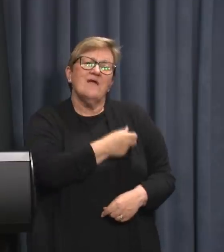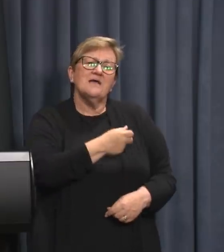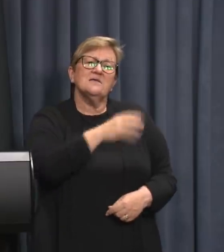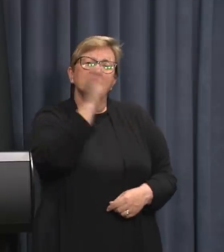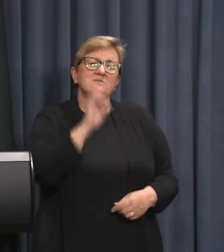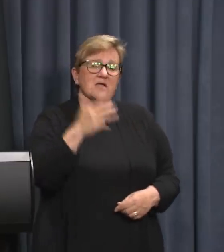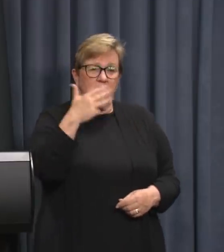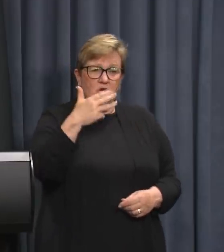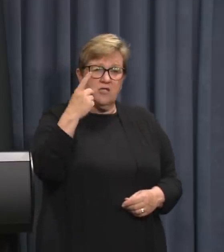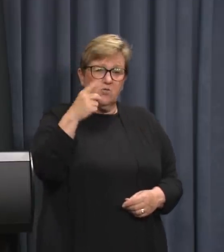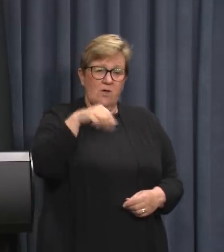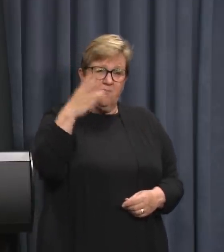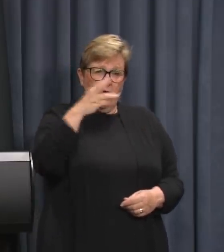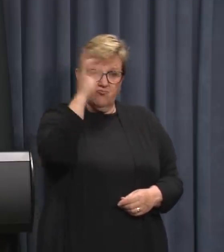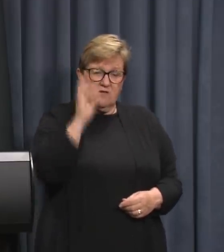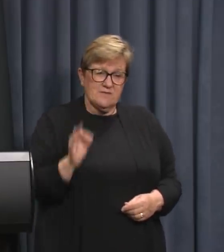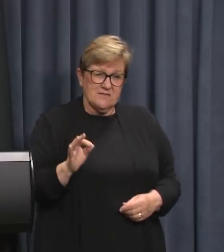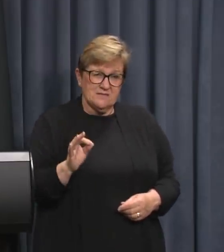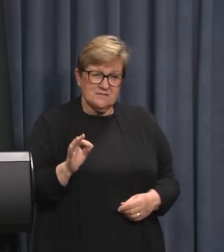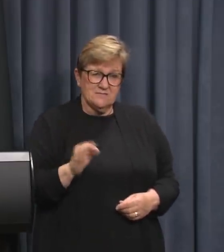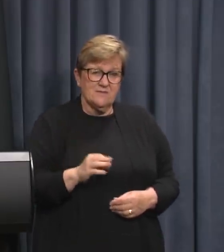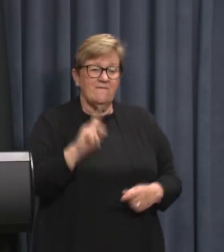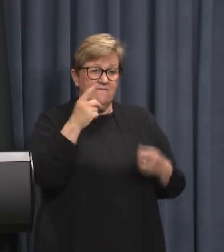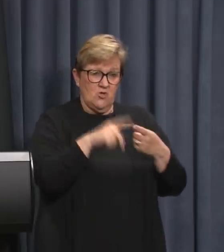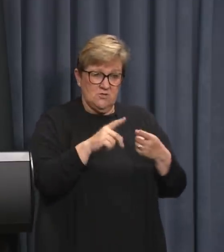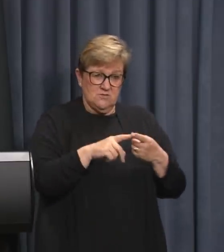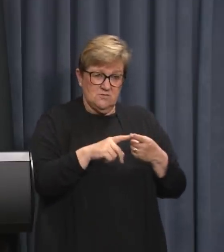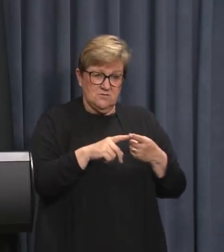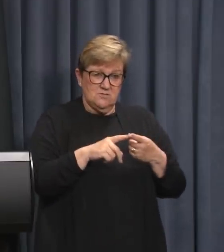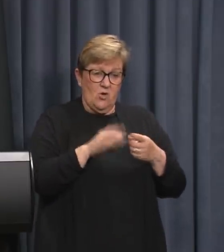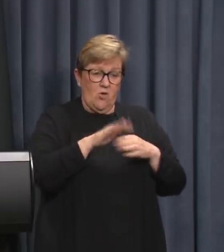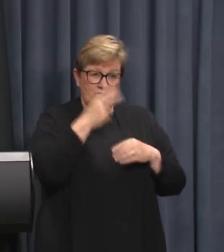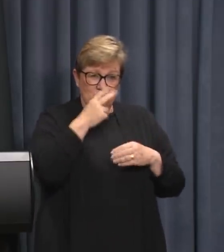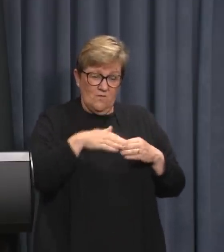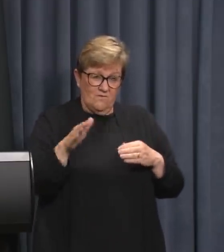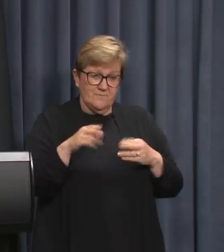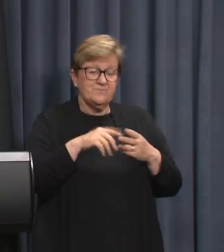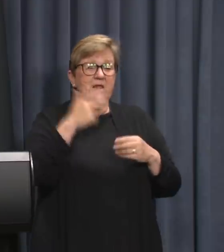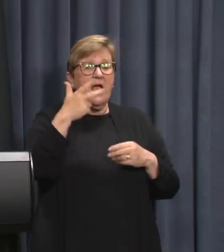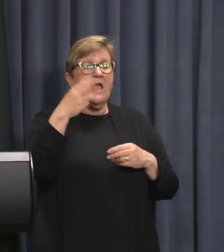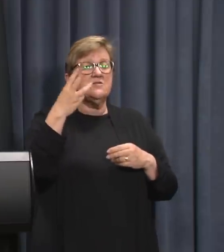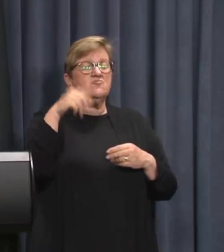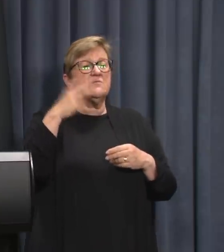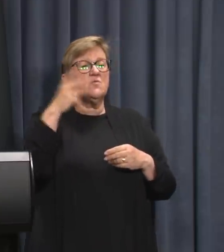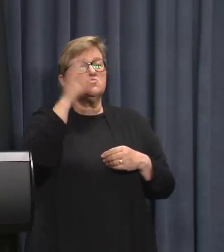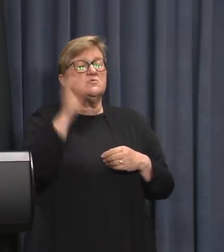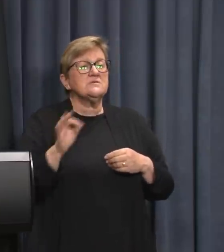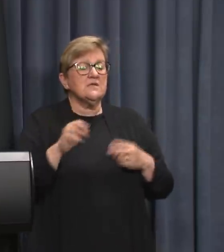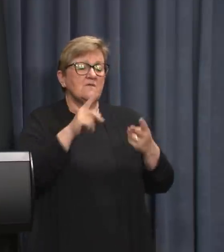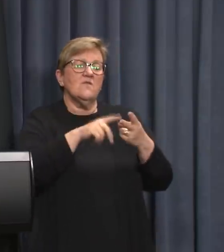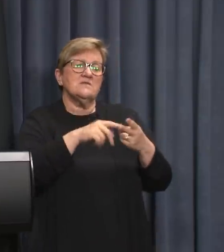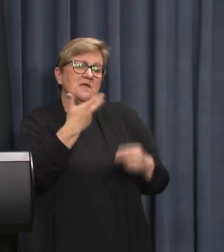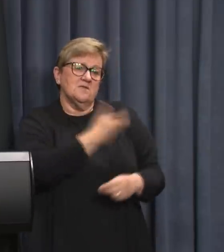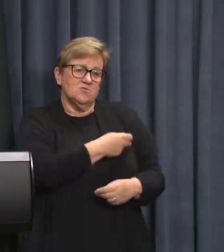is 91.3% for first dose 12 plus and 83.2% for